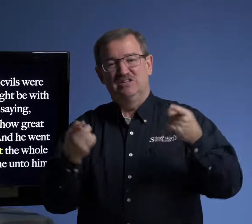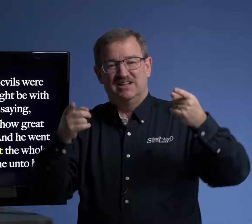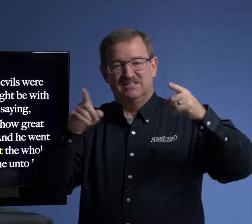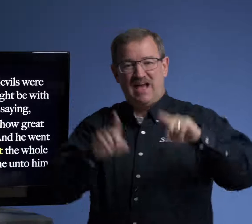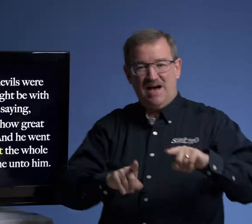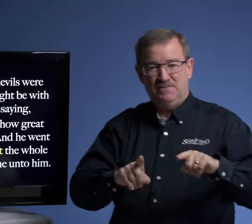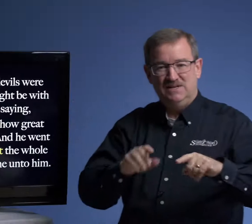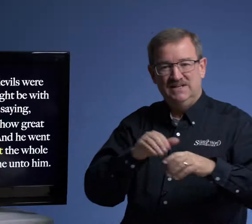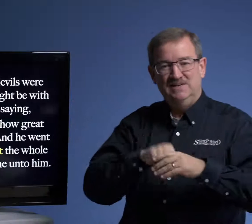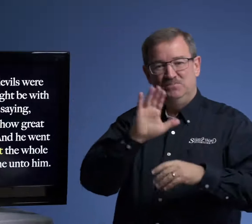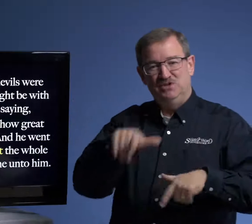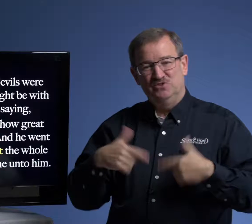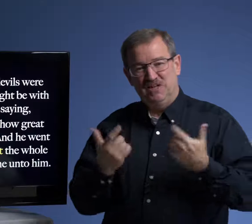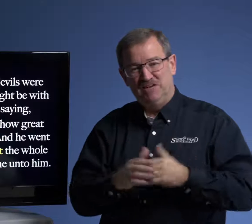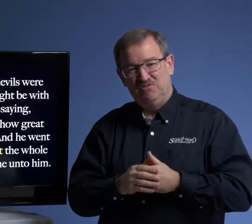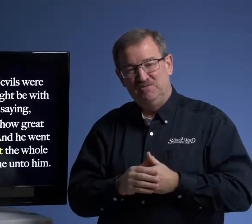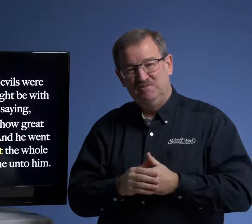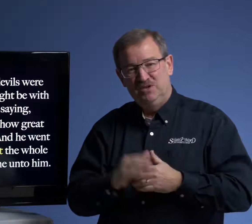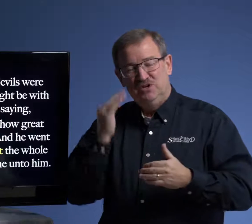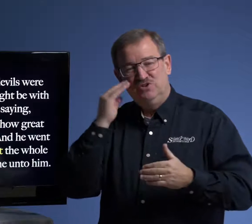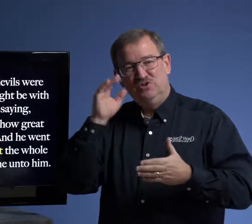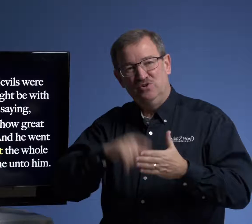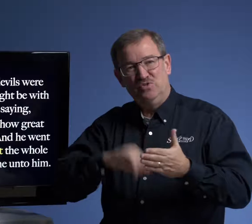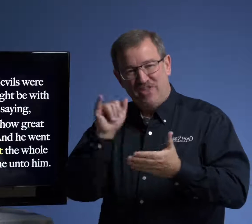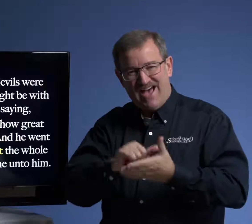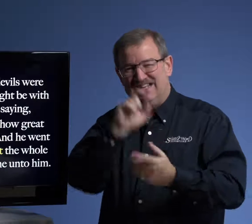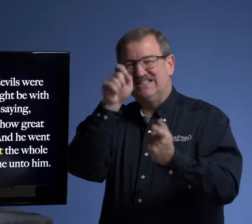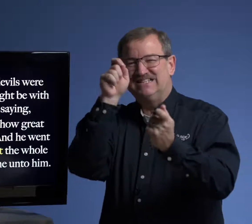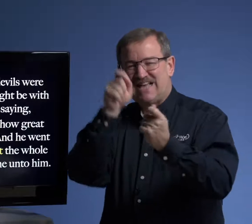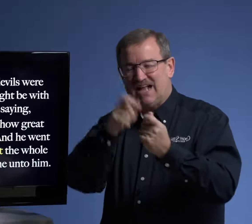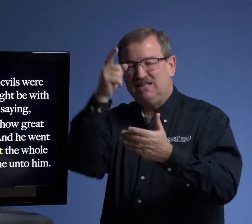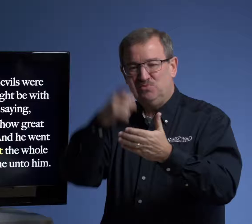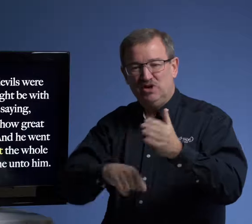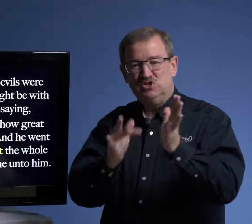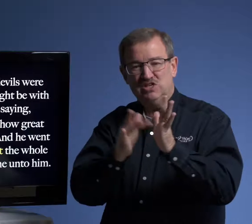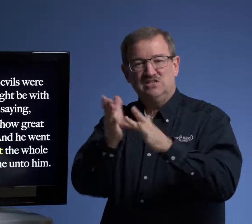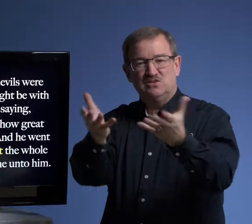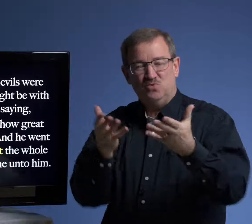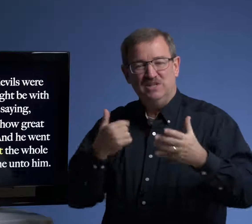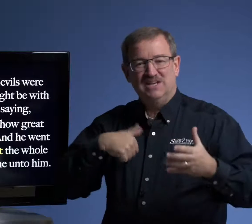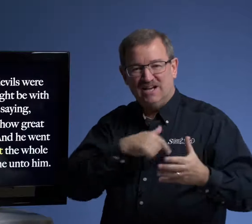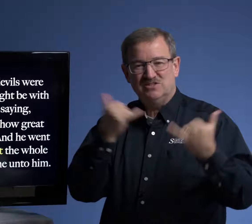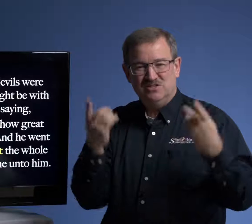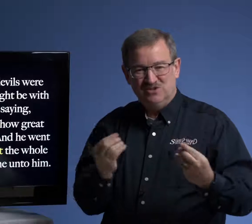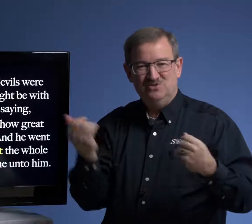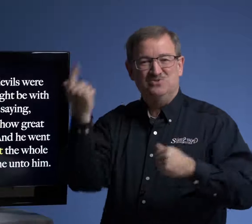that has happened in your life. Do you know that is exactly what Jesus wants us to do